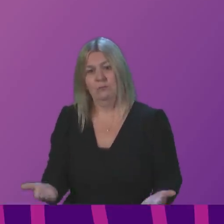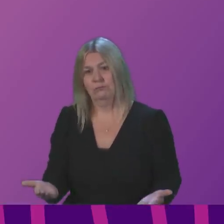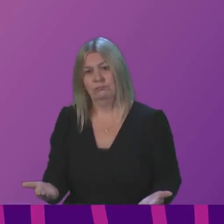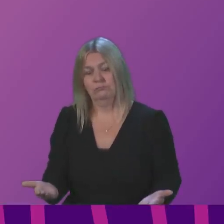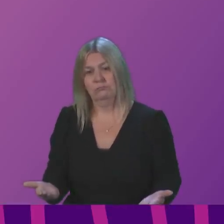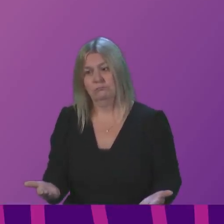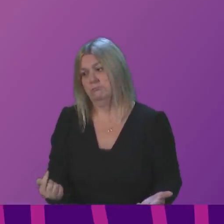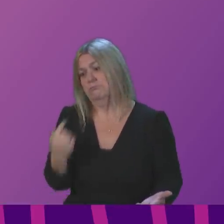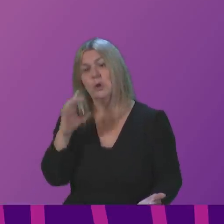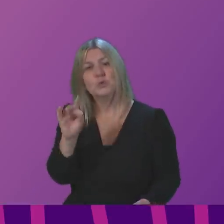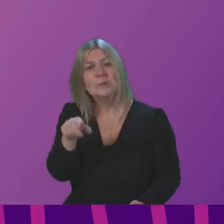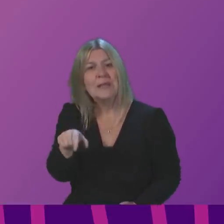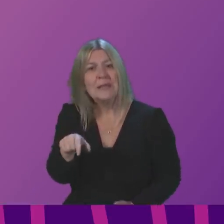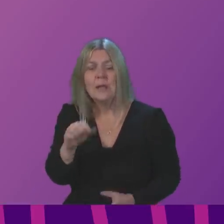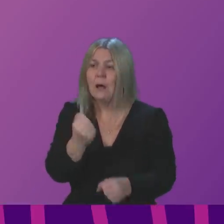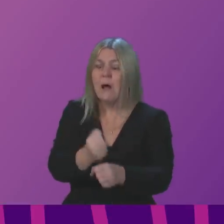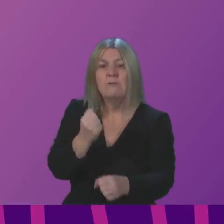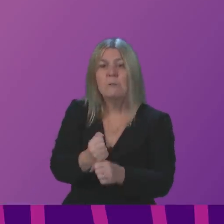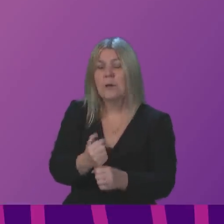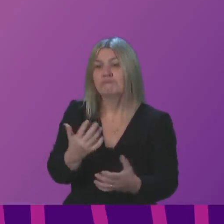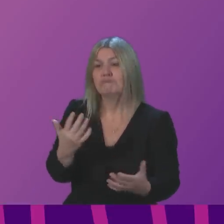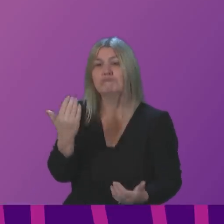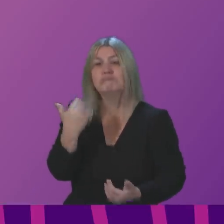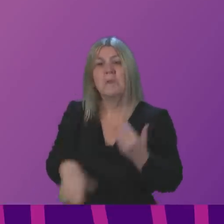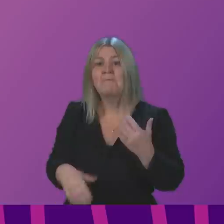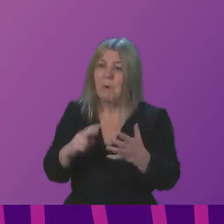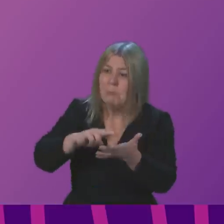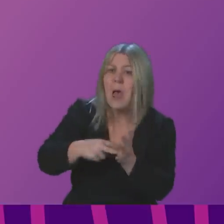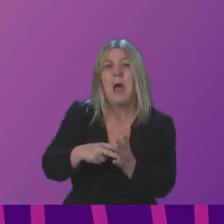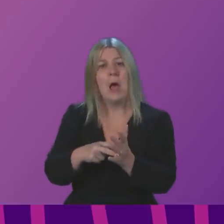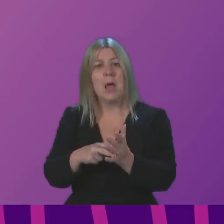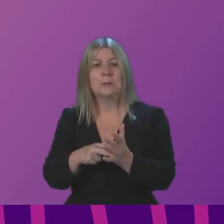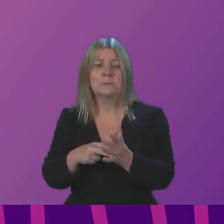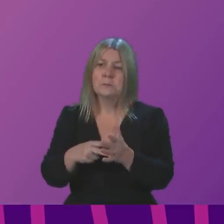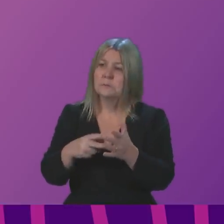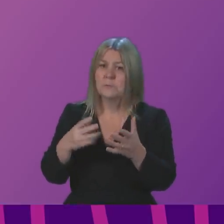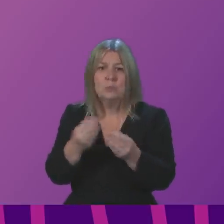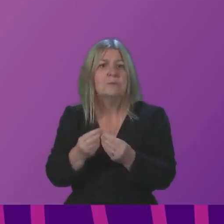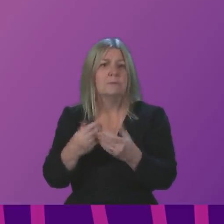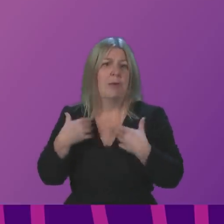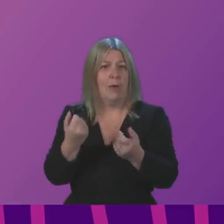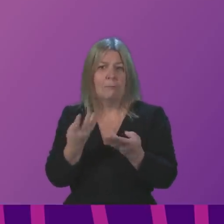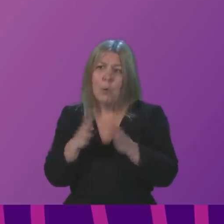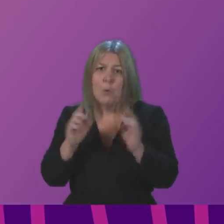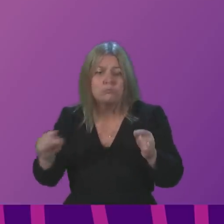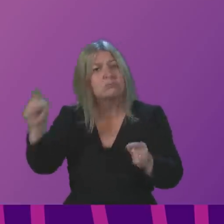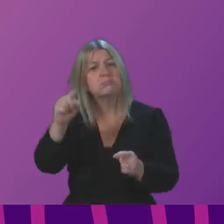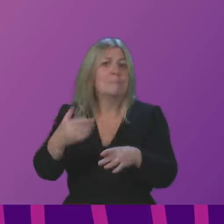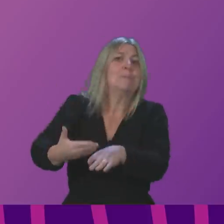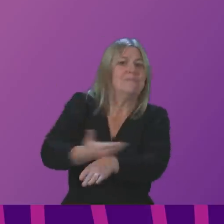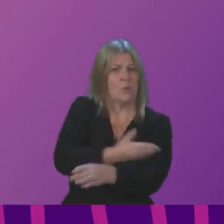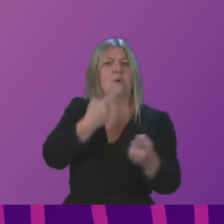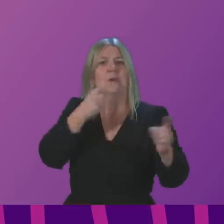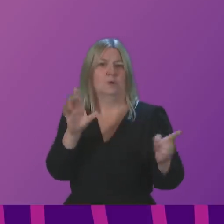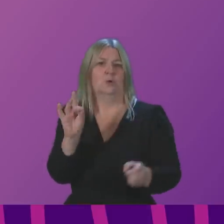point, the First Minister and her government hadn't done the groundwork with health boards prior to her announcement. It led to confusion